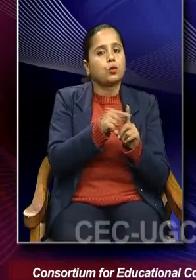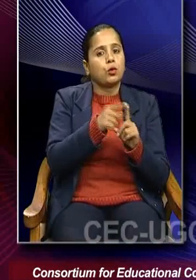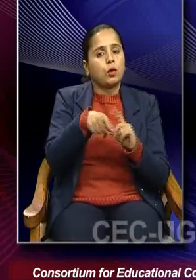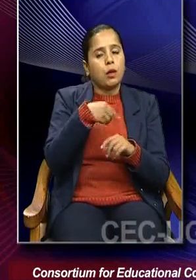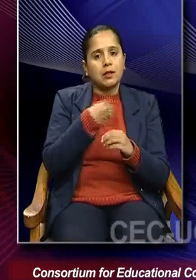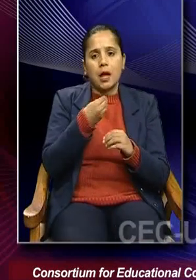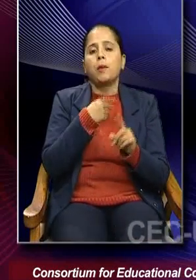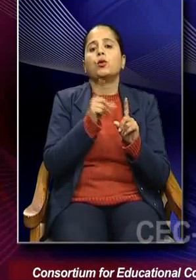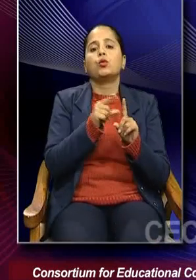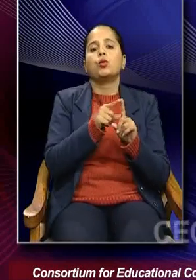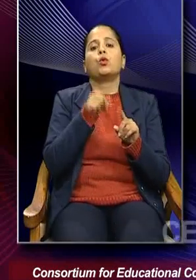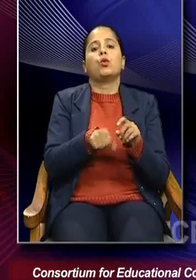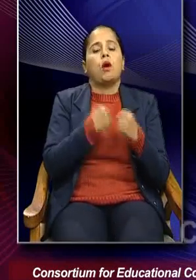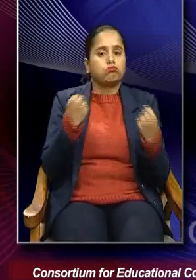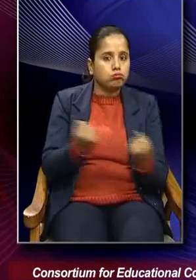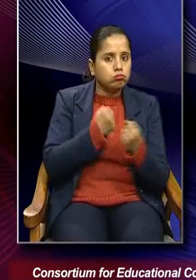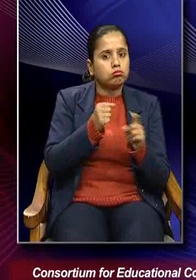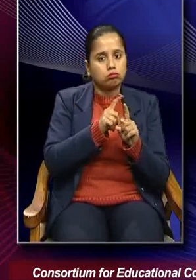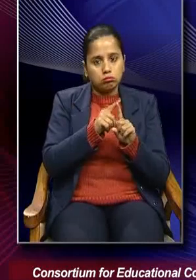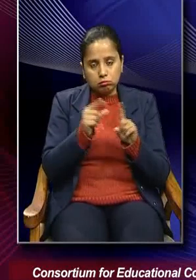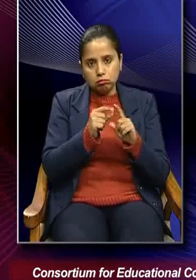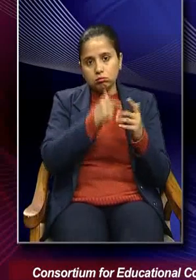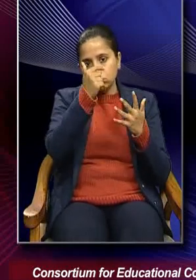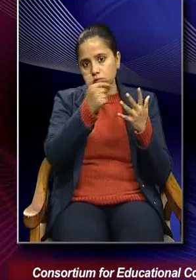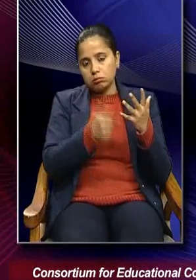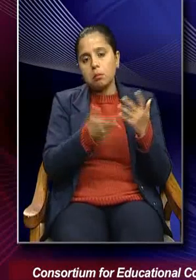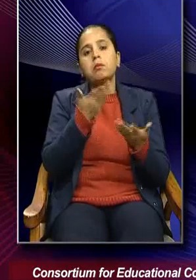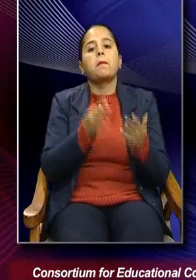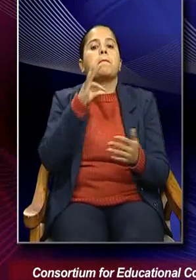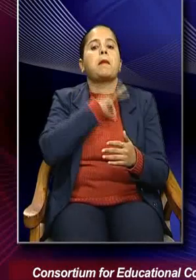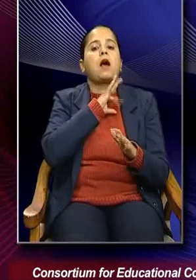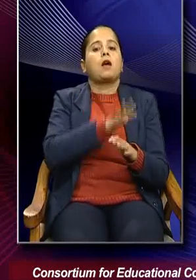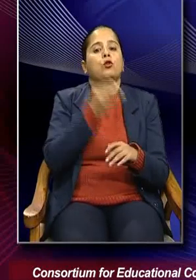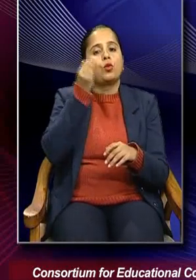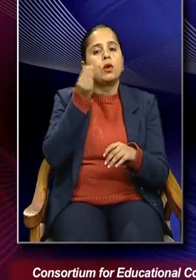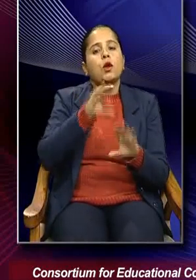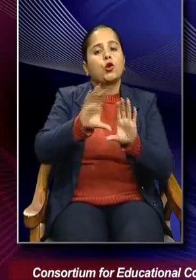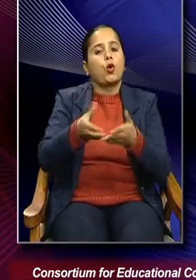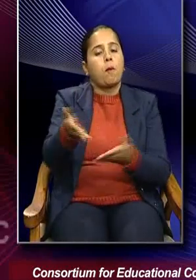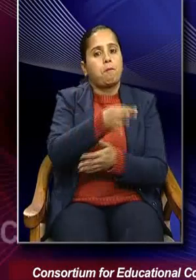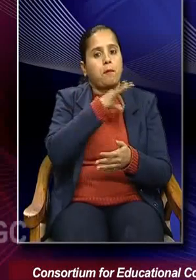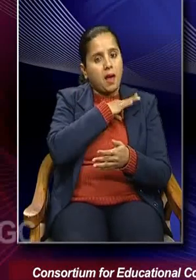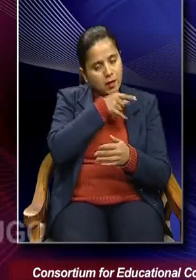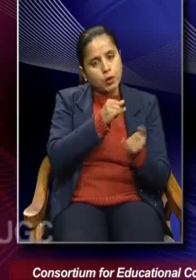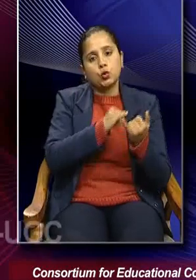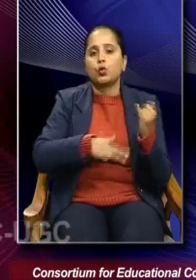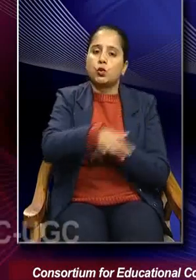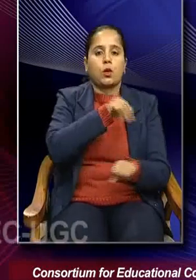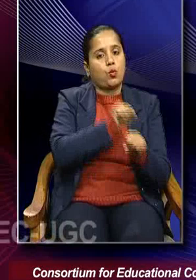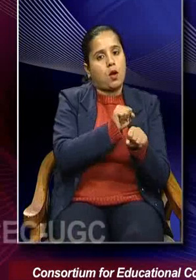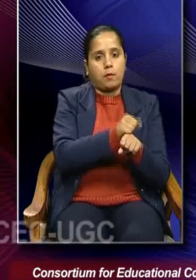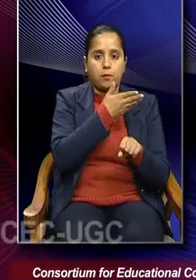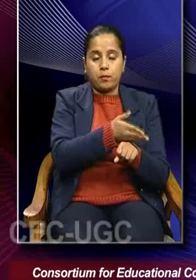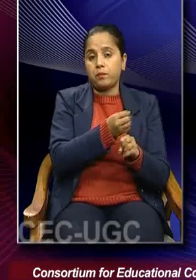certain kind of activities which may be beneficial to a certain group. Most of the time,